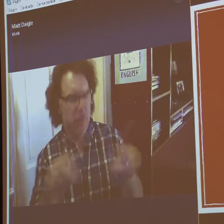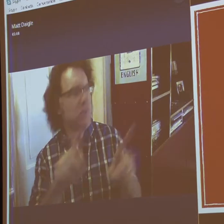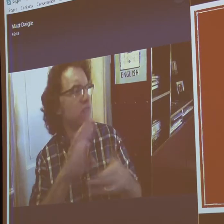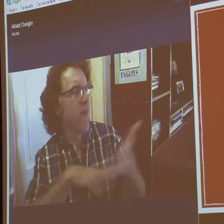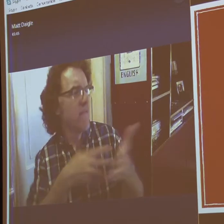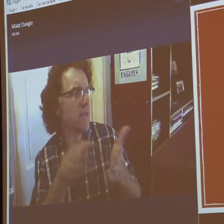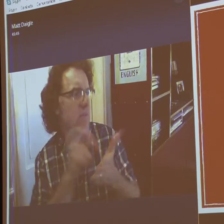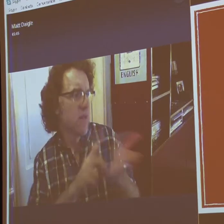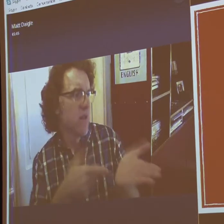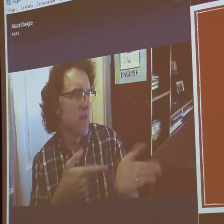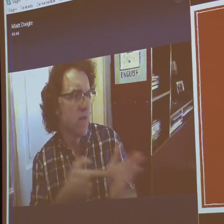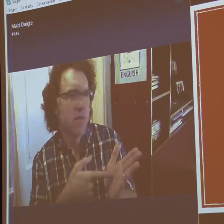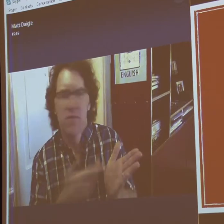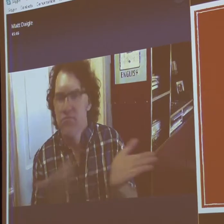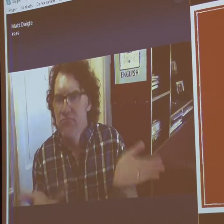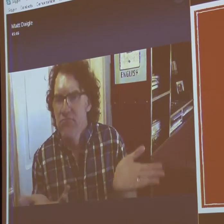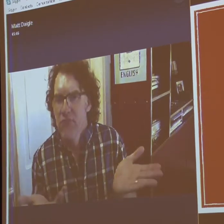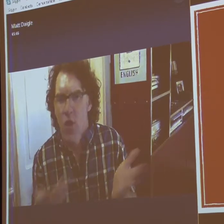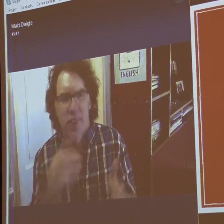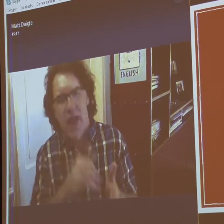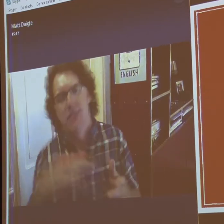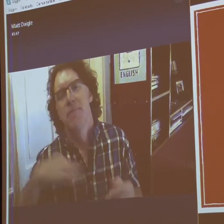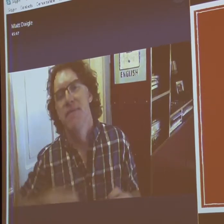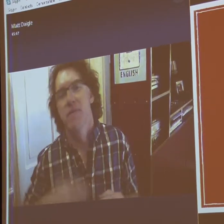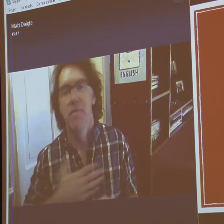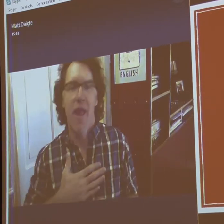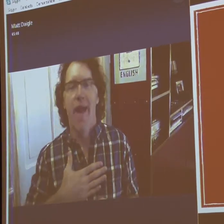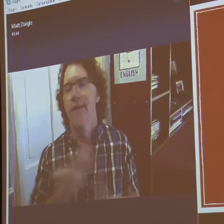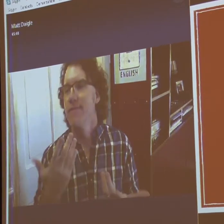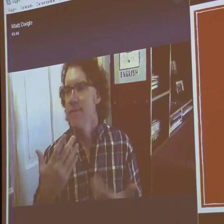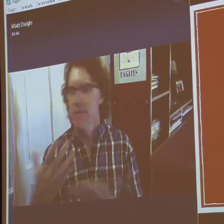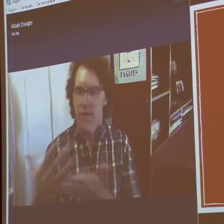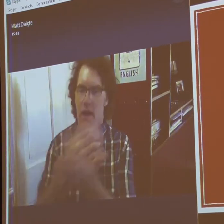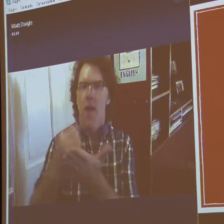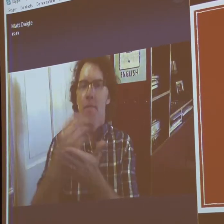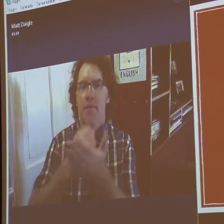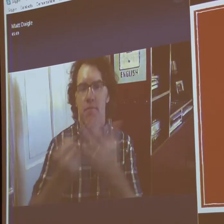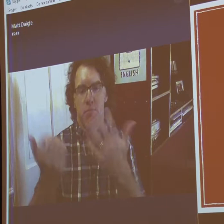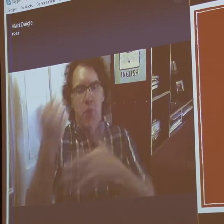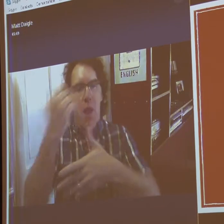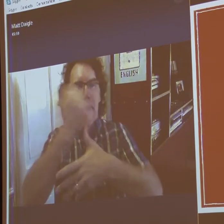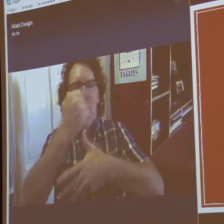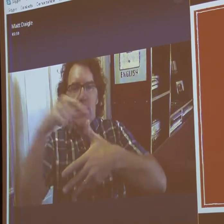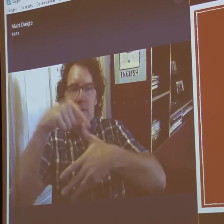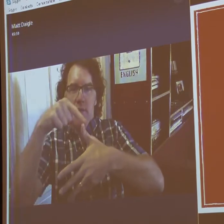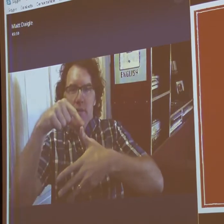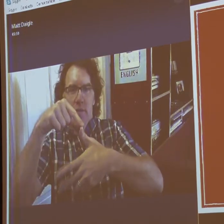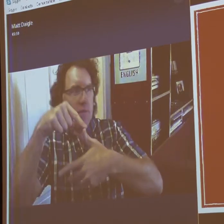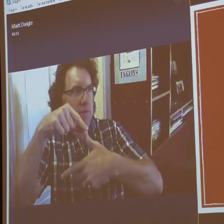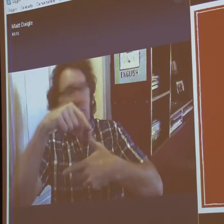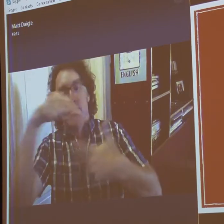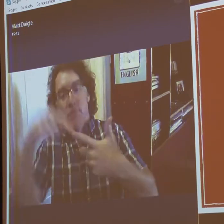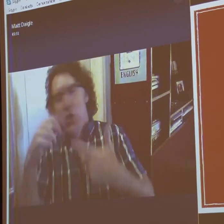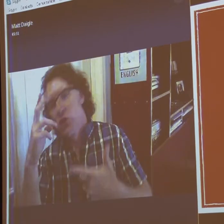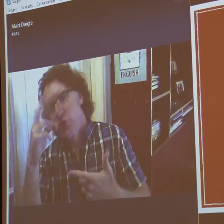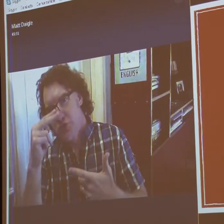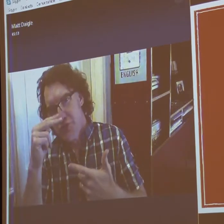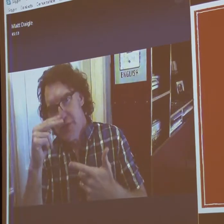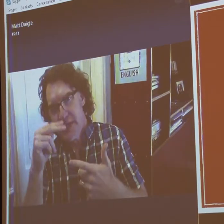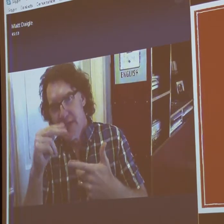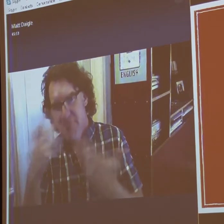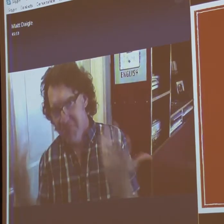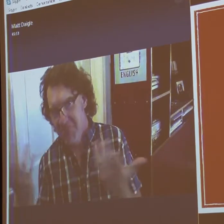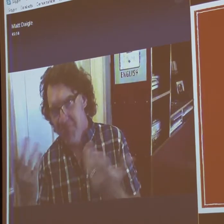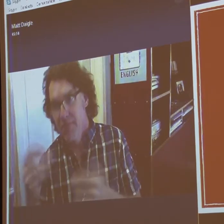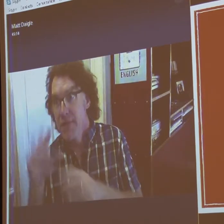Like I said before, I have a degree in graphic design, advertising design. So, I was able to do that to make